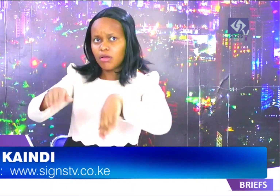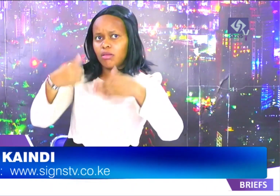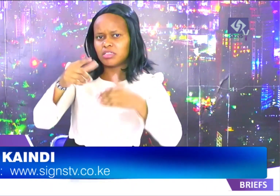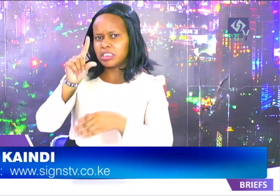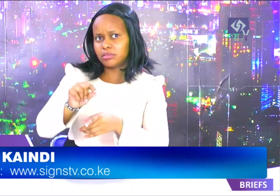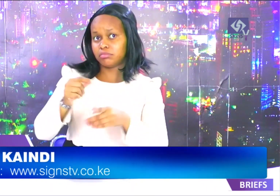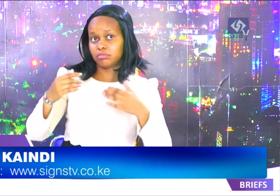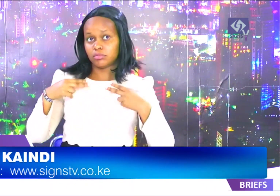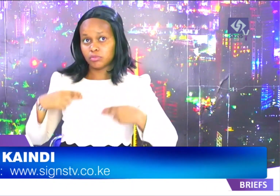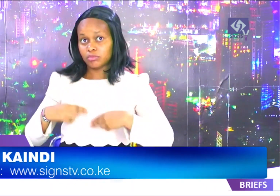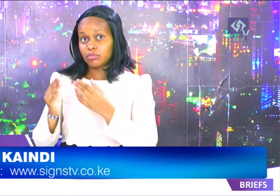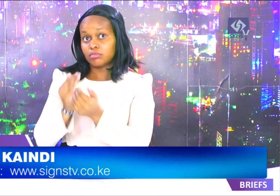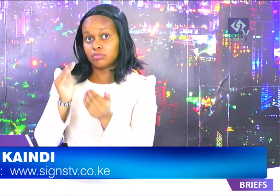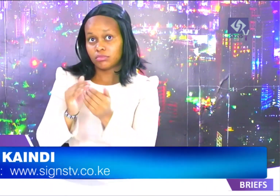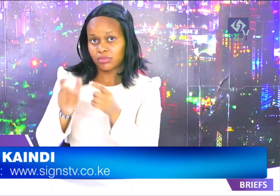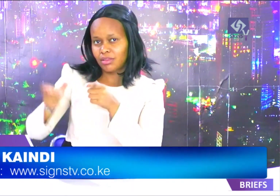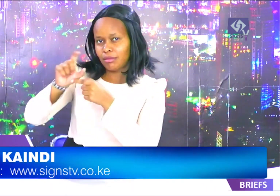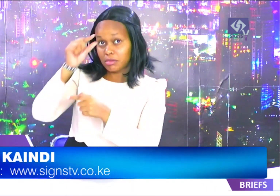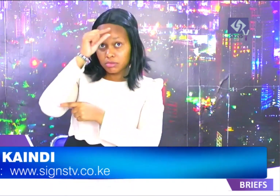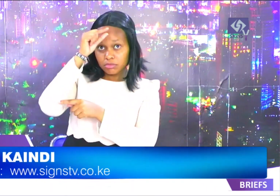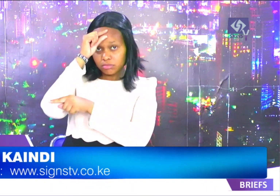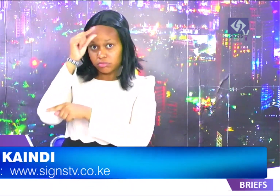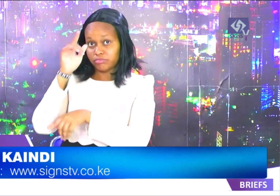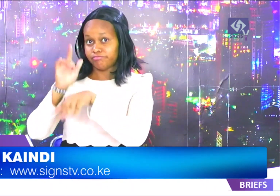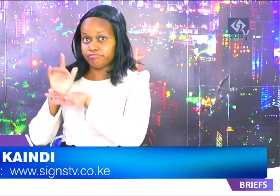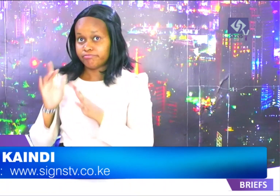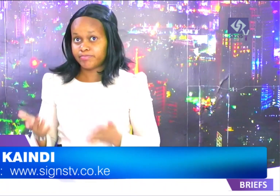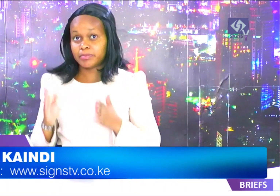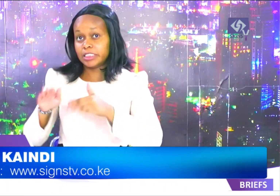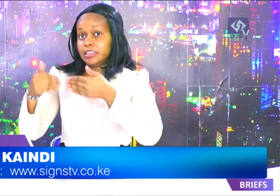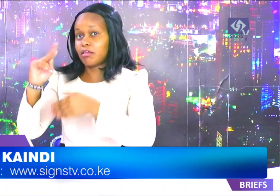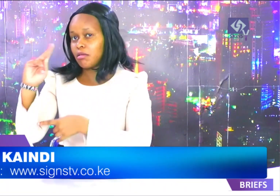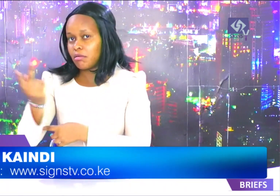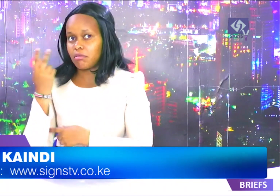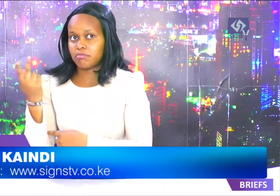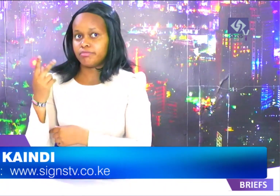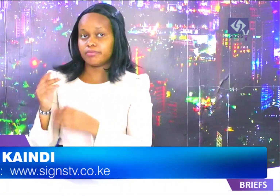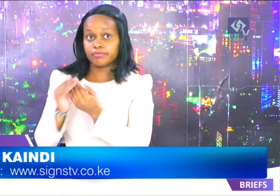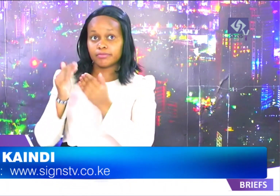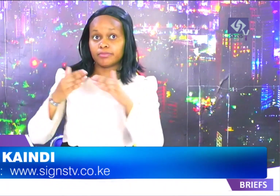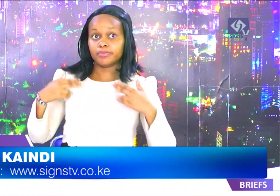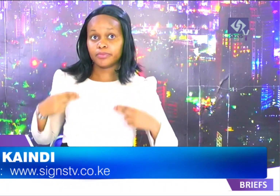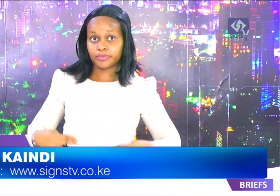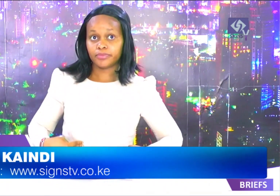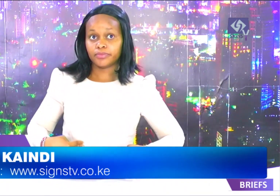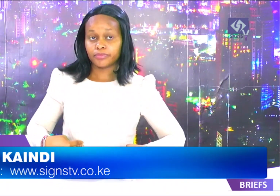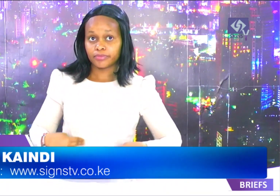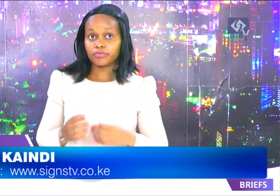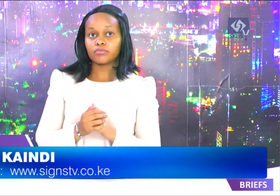affair clinics that offer affordable health care to complement government efforts to give